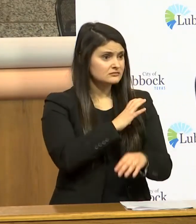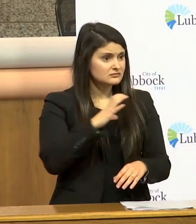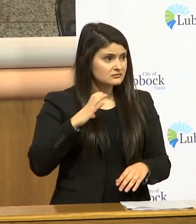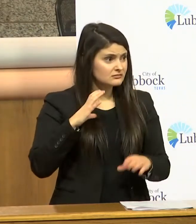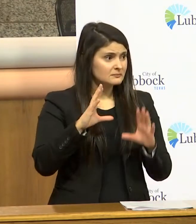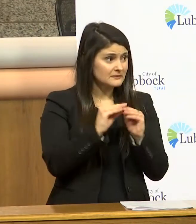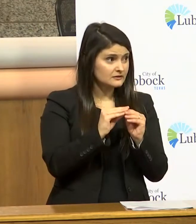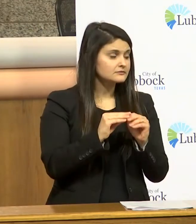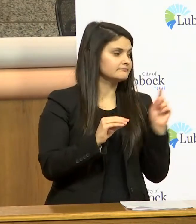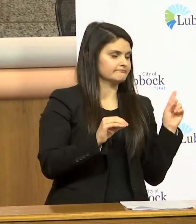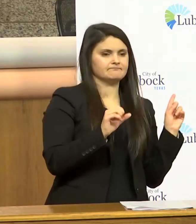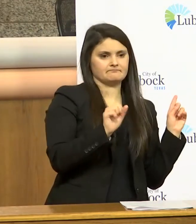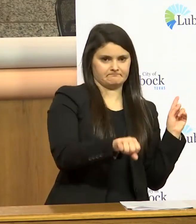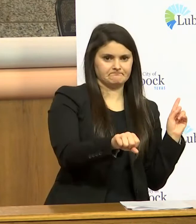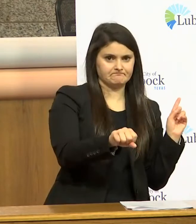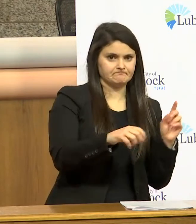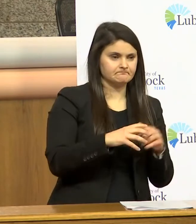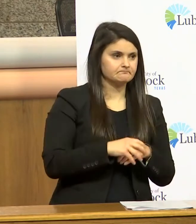yes